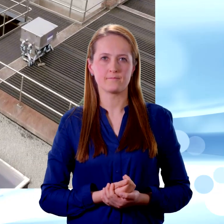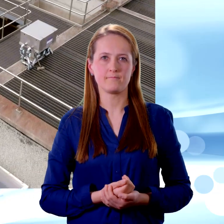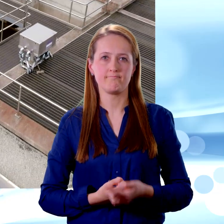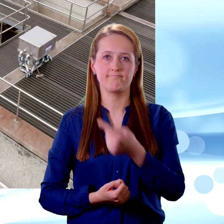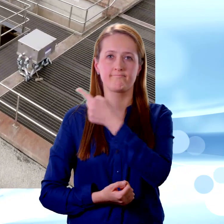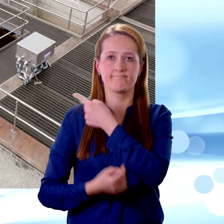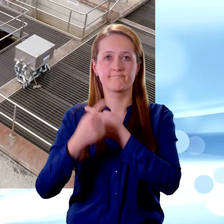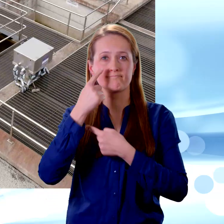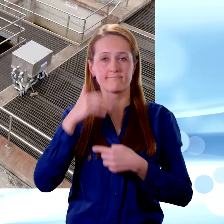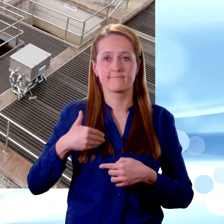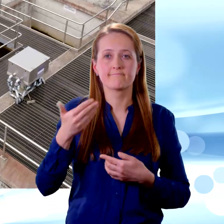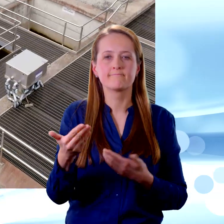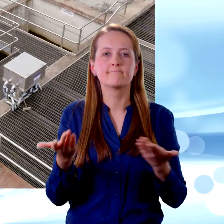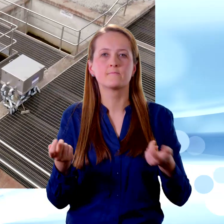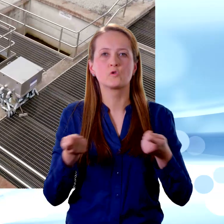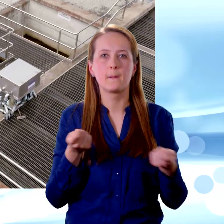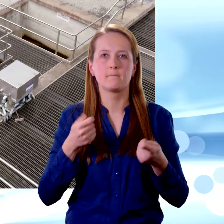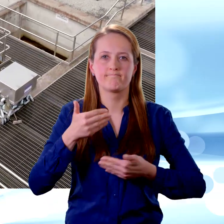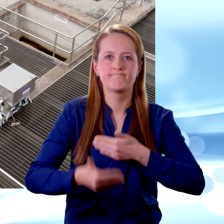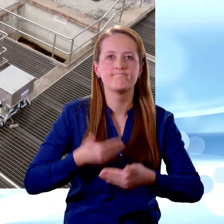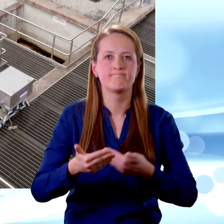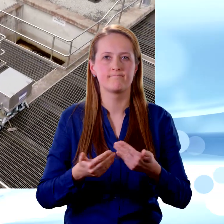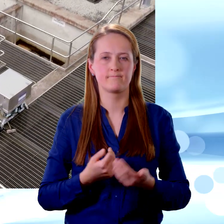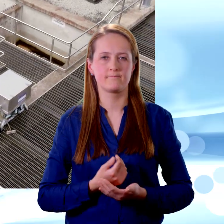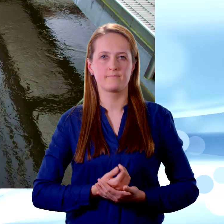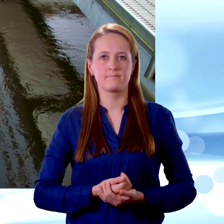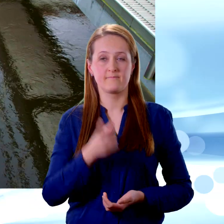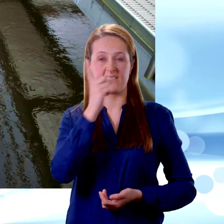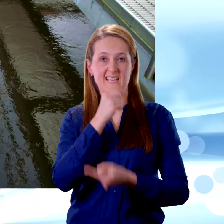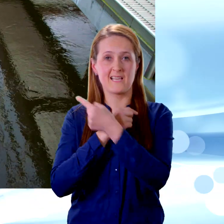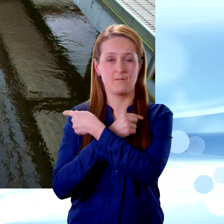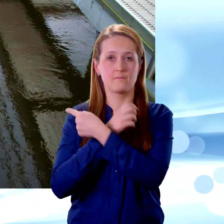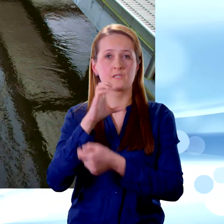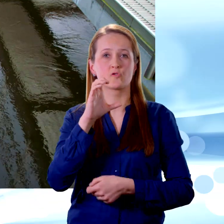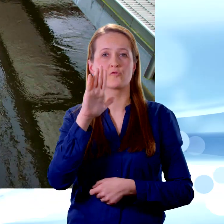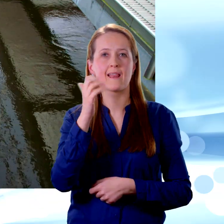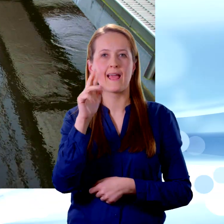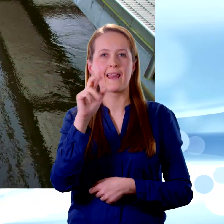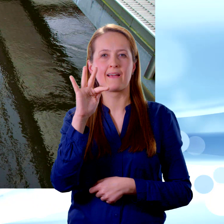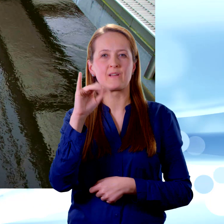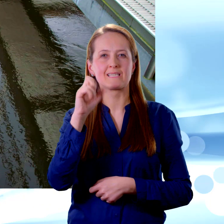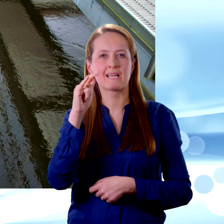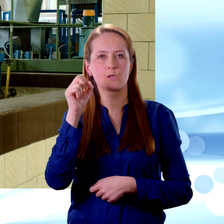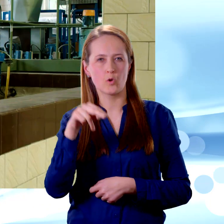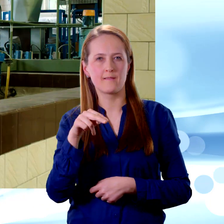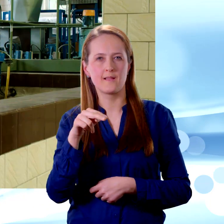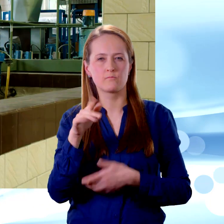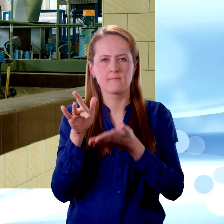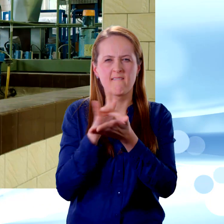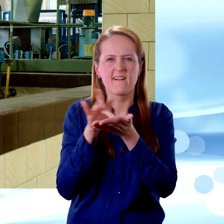Now, let's look at the next stage in the treatment process. It's called clarification. It removes small particles